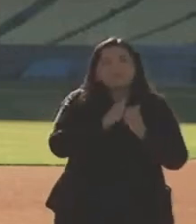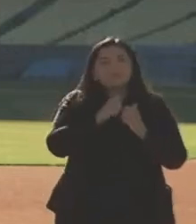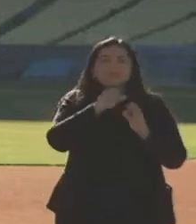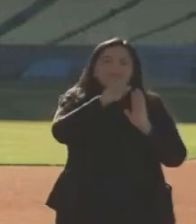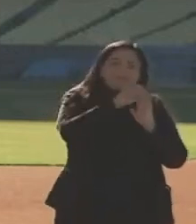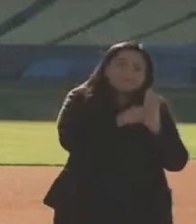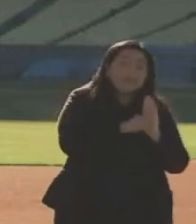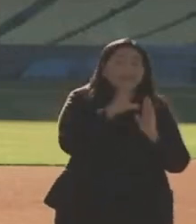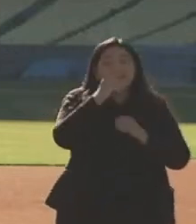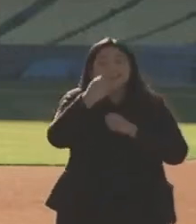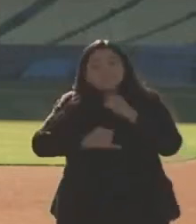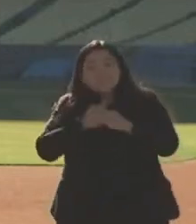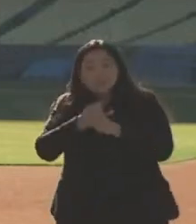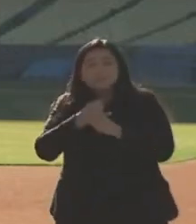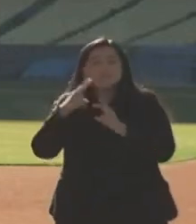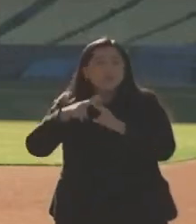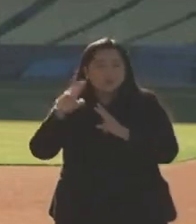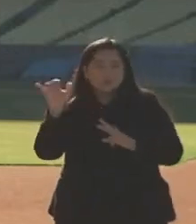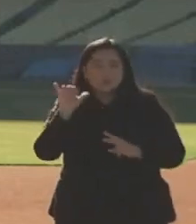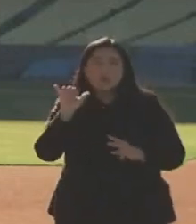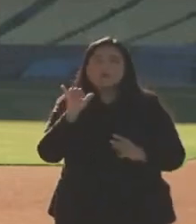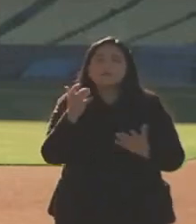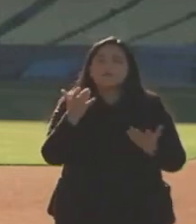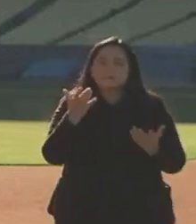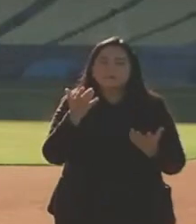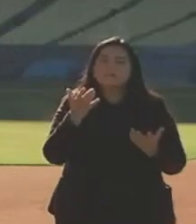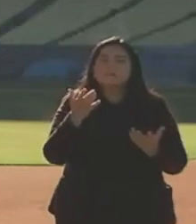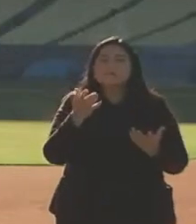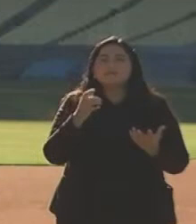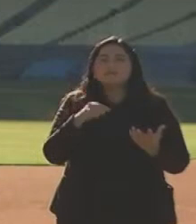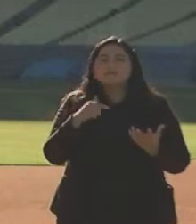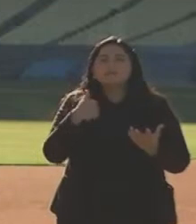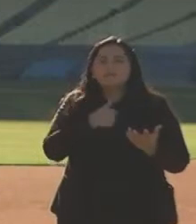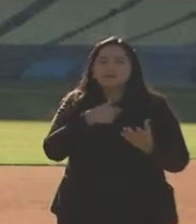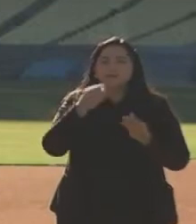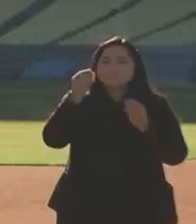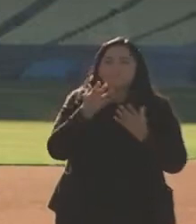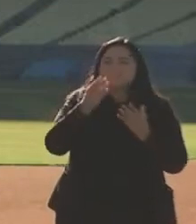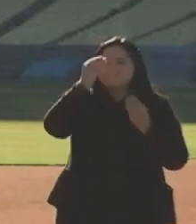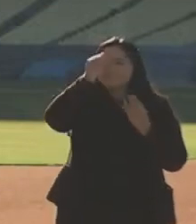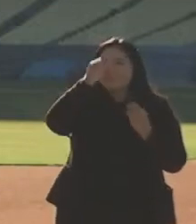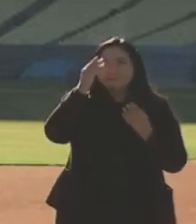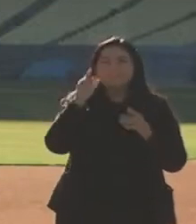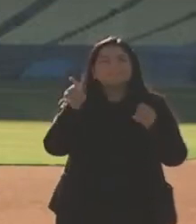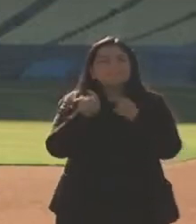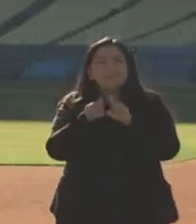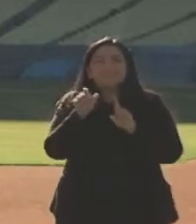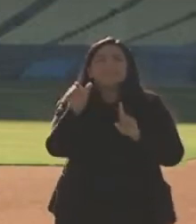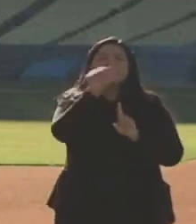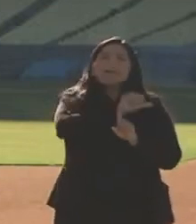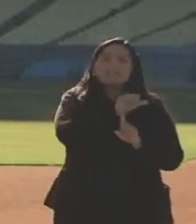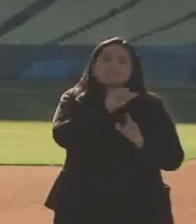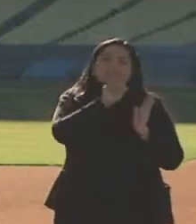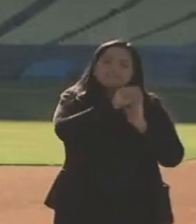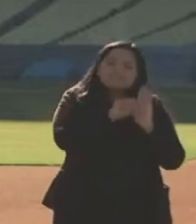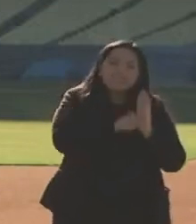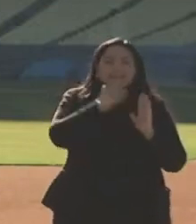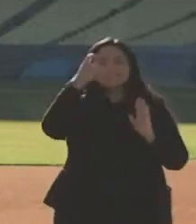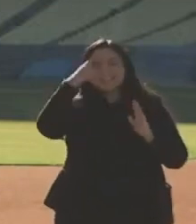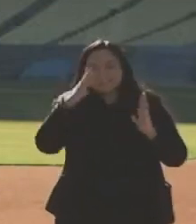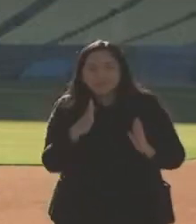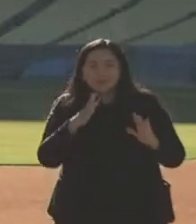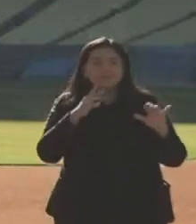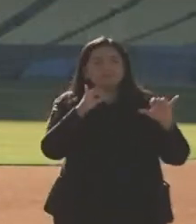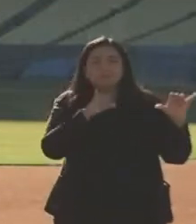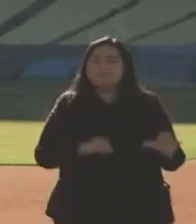as well. We adjudicated those facts, not dissimilar to what has been adjudicated in other states. Governors of all political